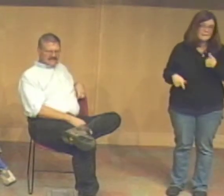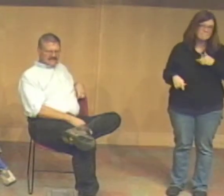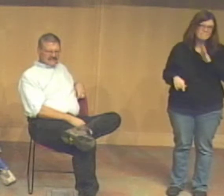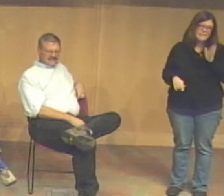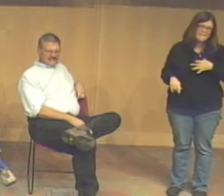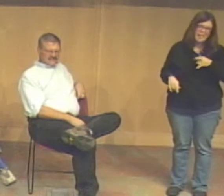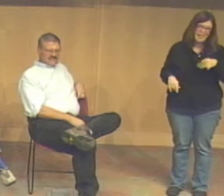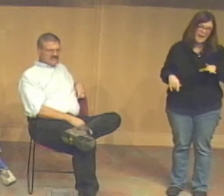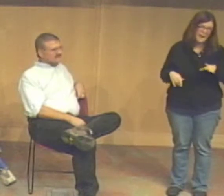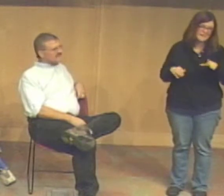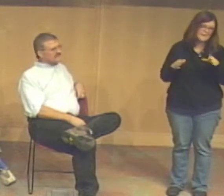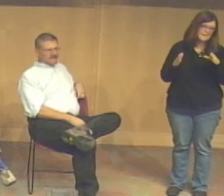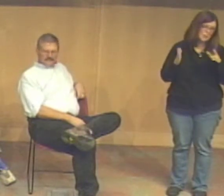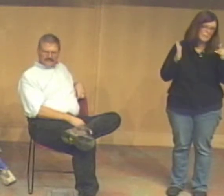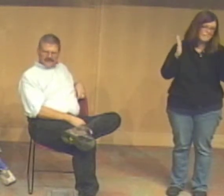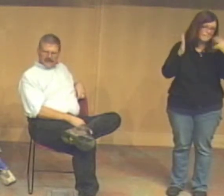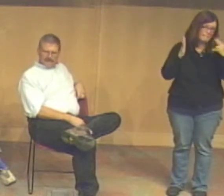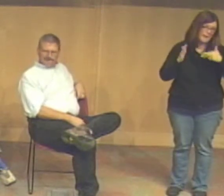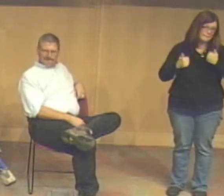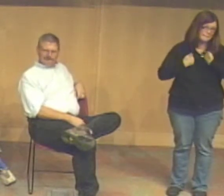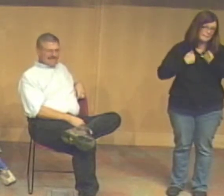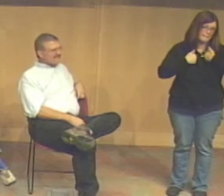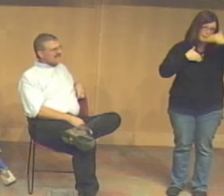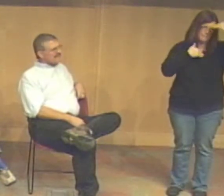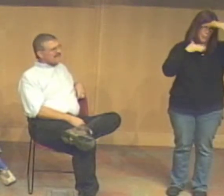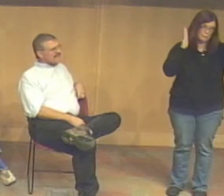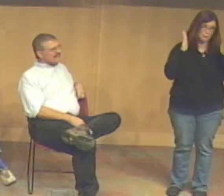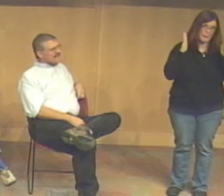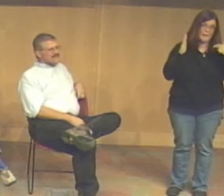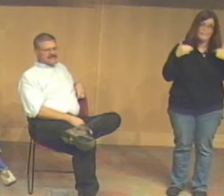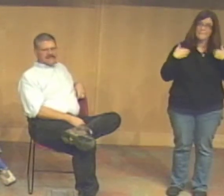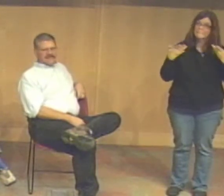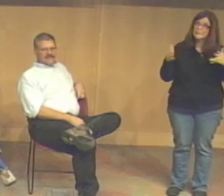Now, I have to admit, I've never really been fond of painting self-portraits.